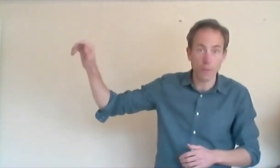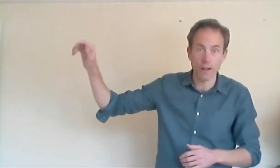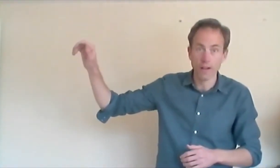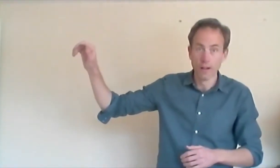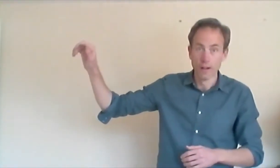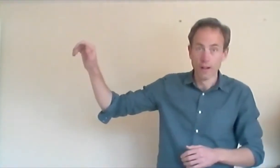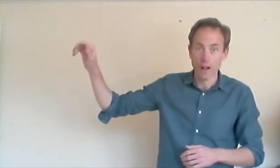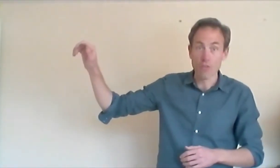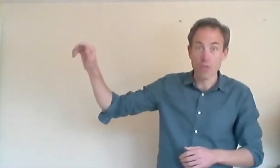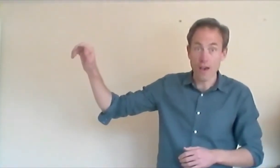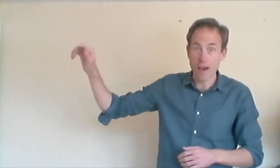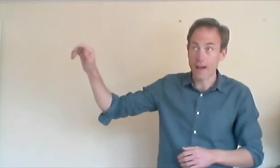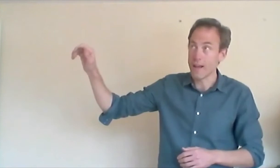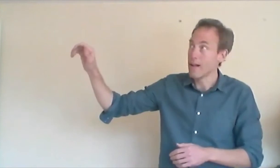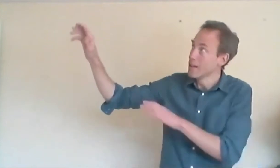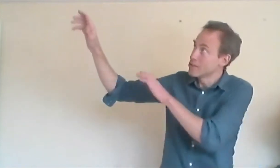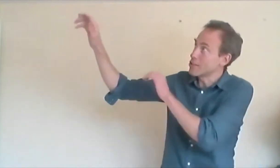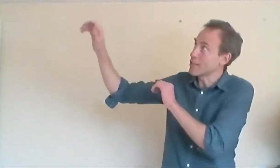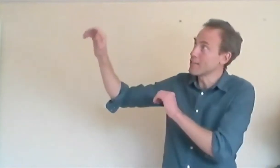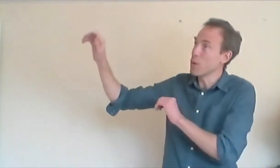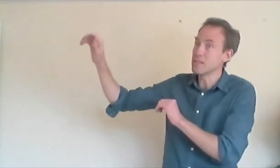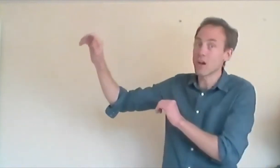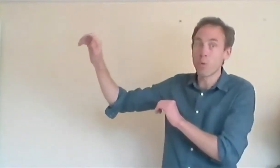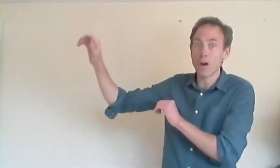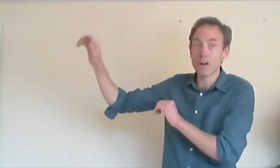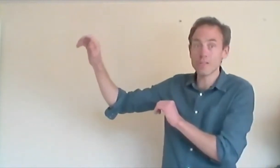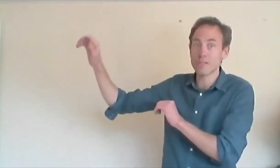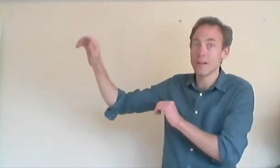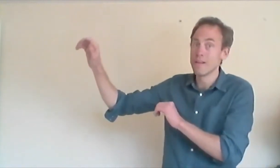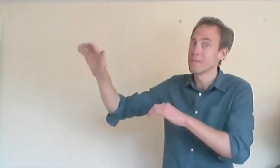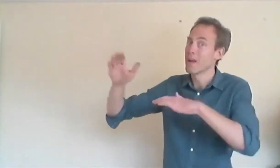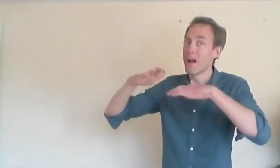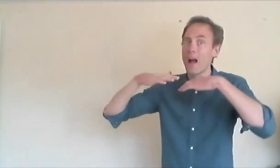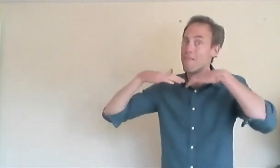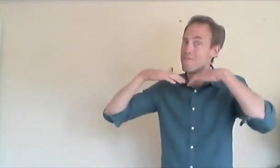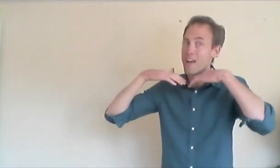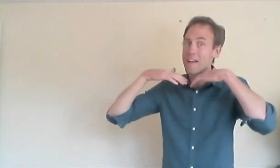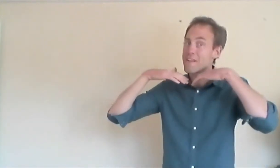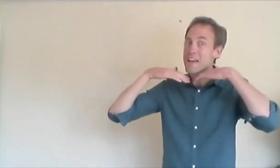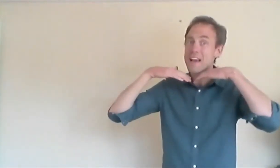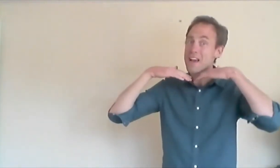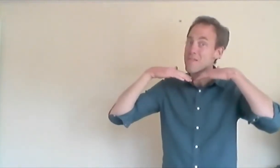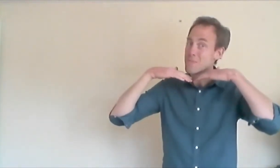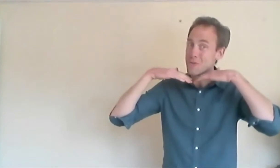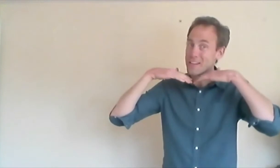And there, sitting in the window, was a very pretty